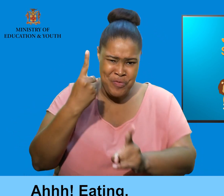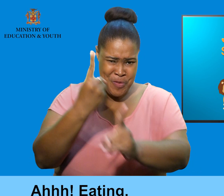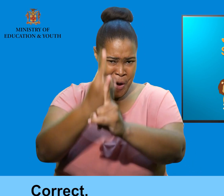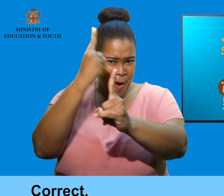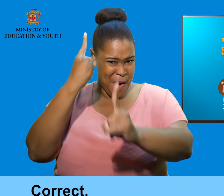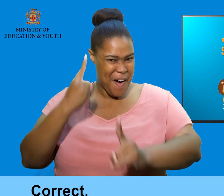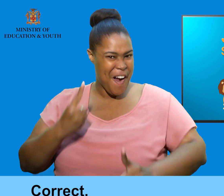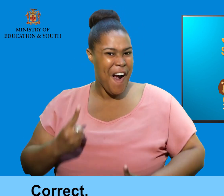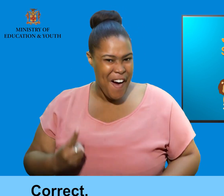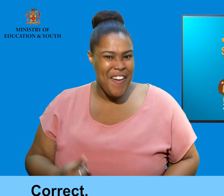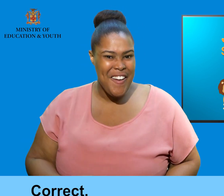Correct.